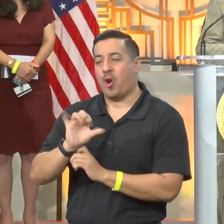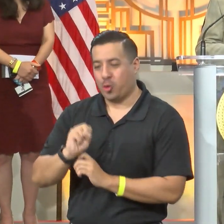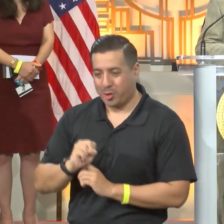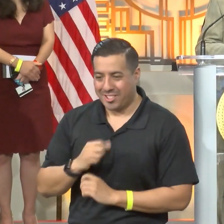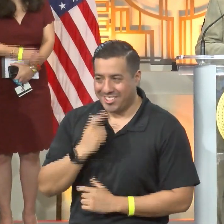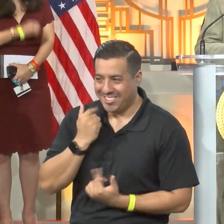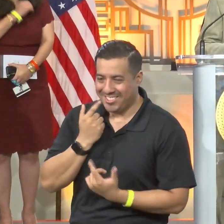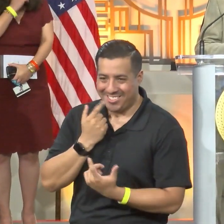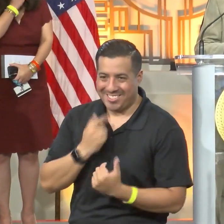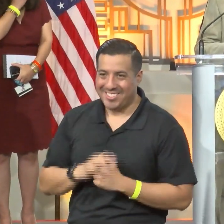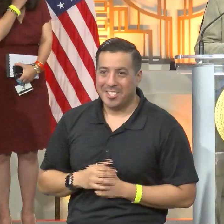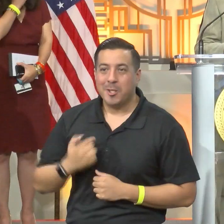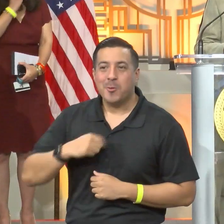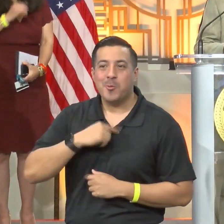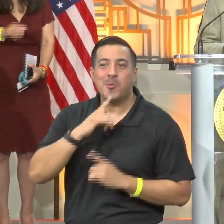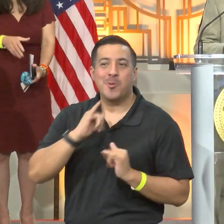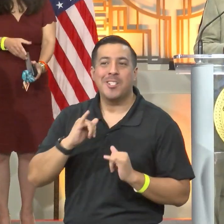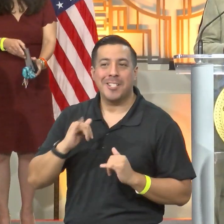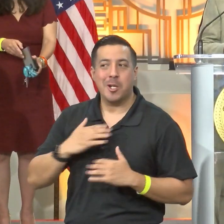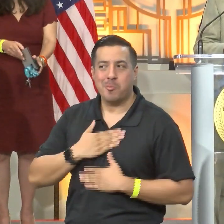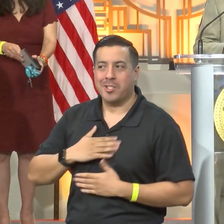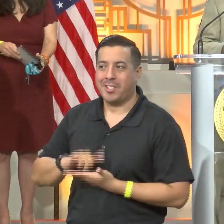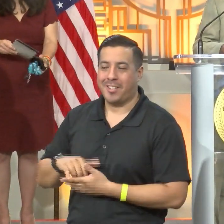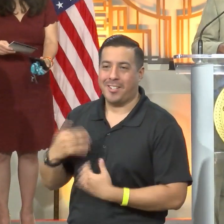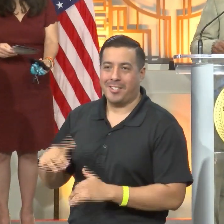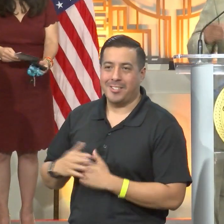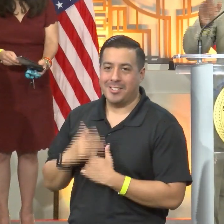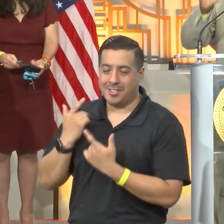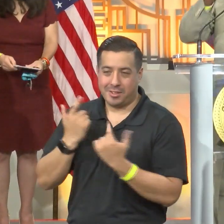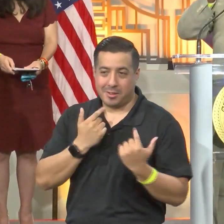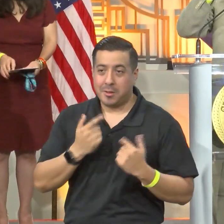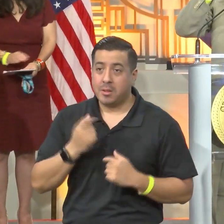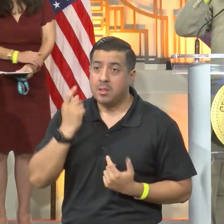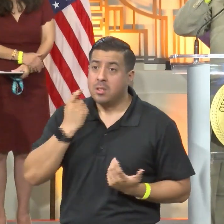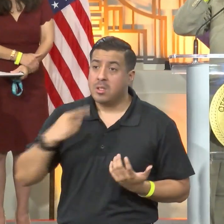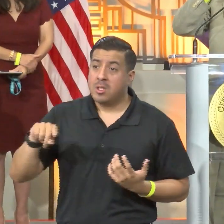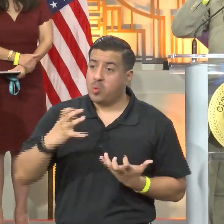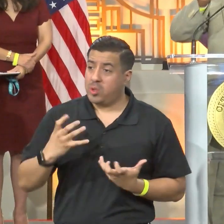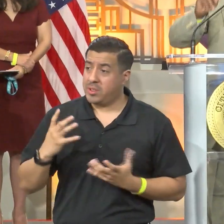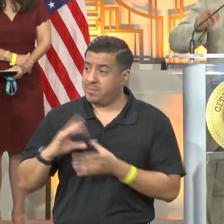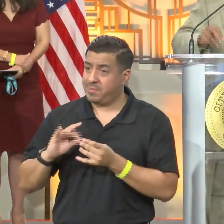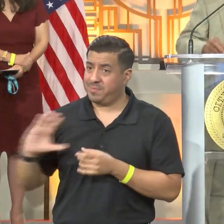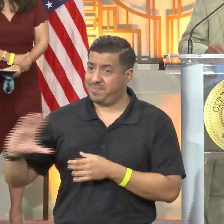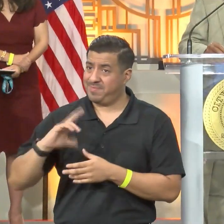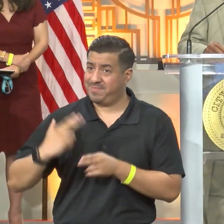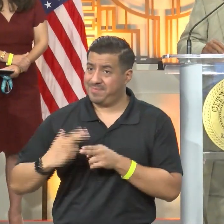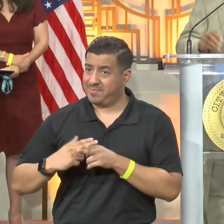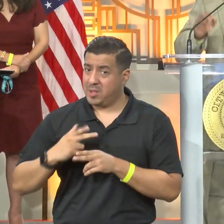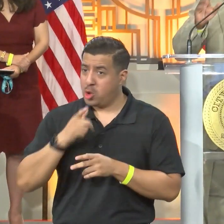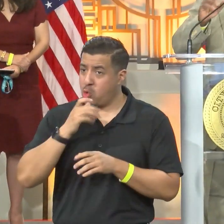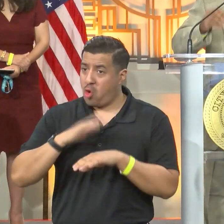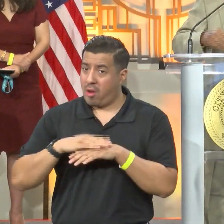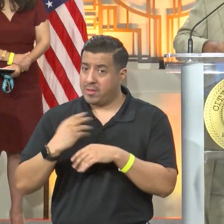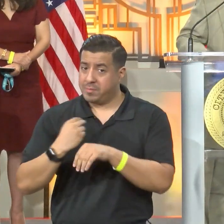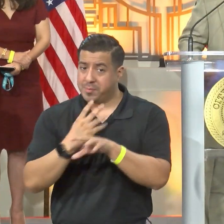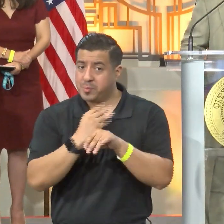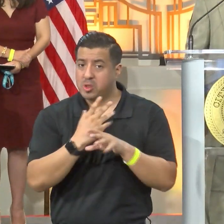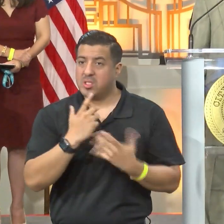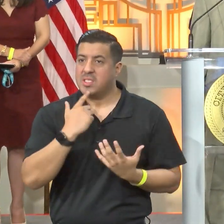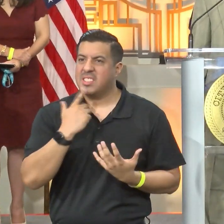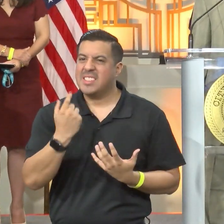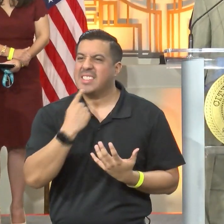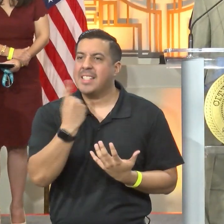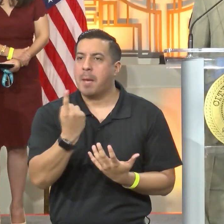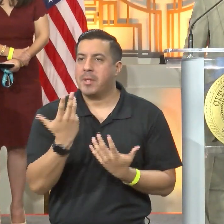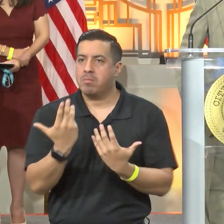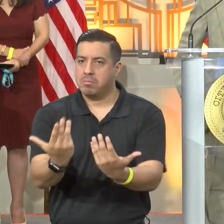Really, really, really appreciate that, and well done. The rest of you, want to just say your names, you know, you're here virtually. just want to just say